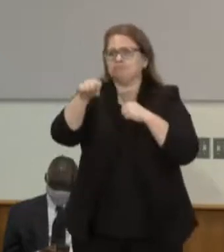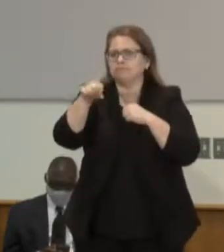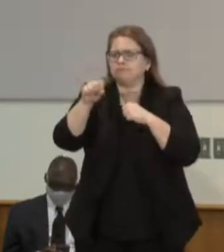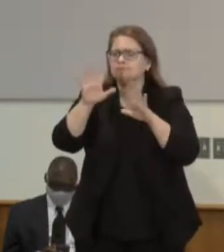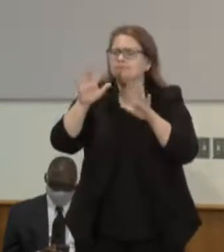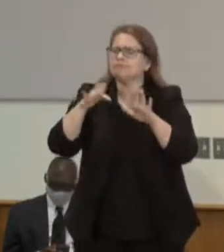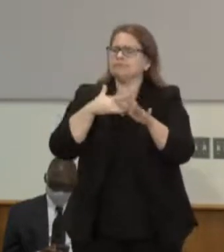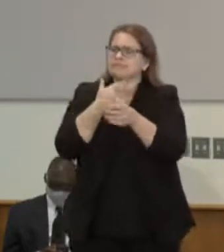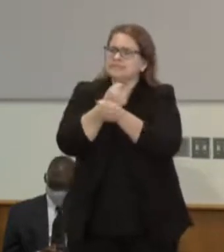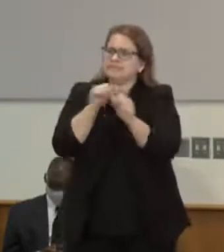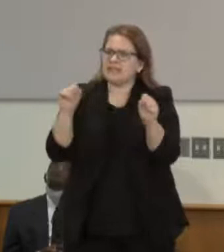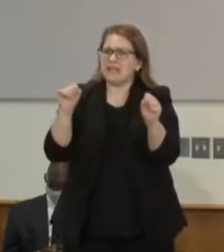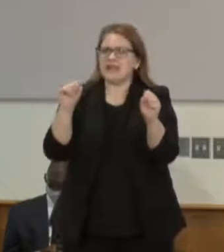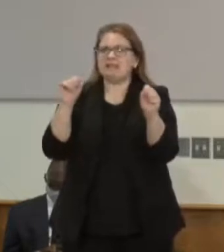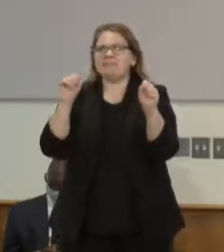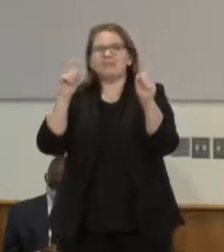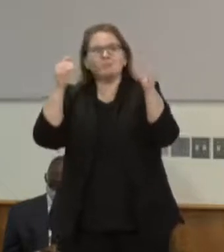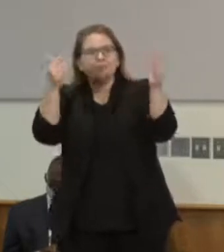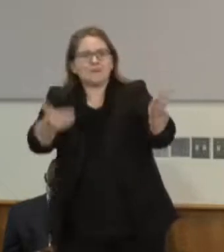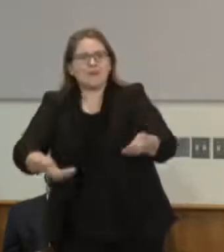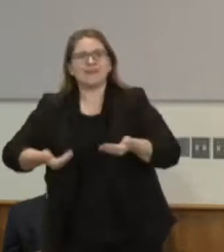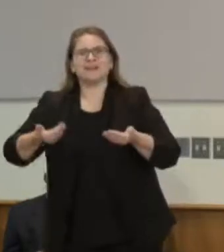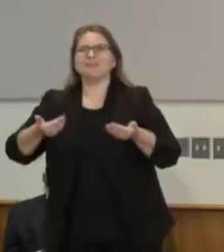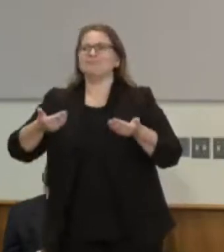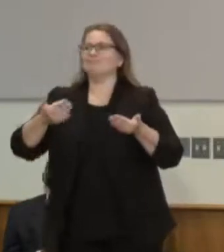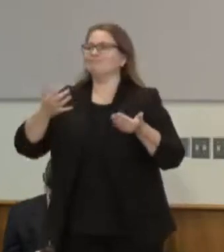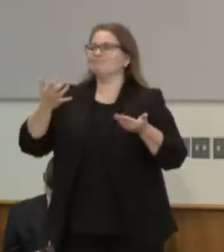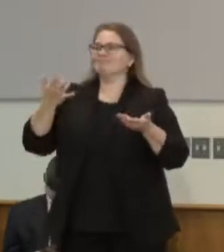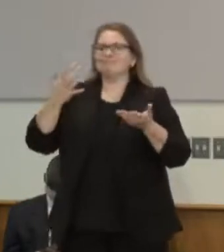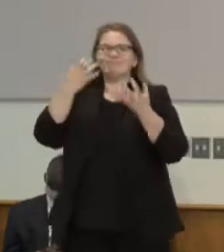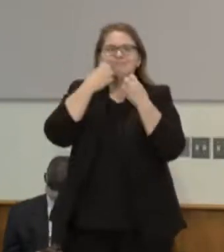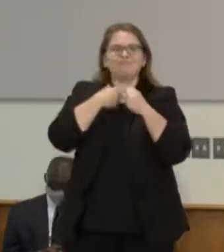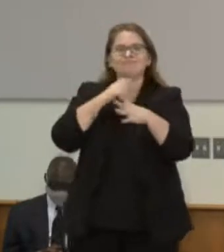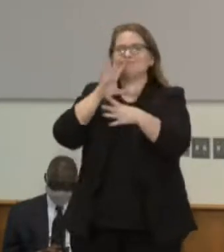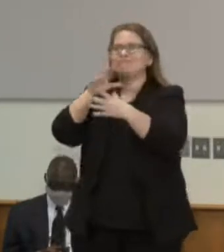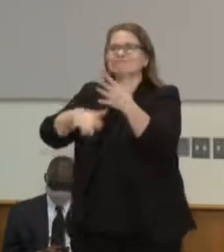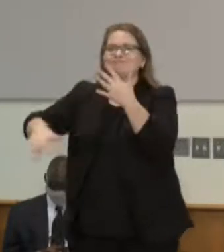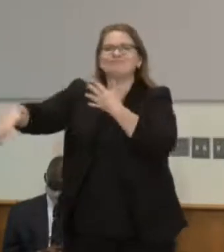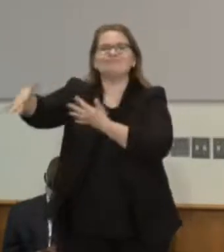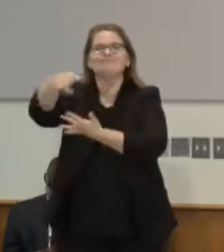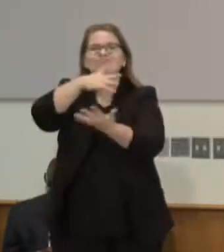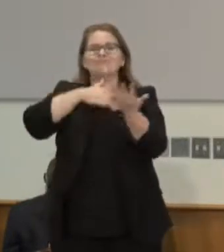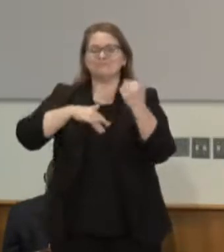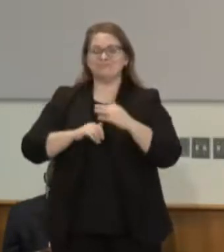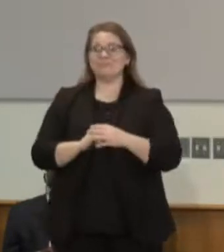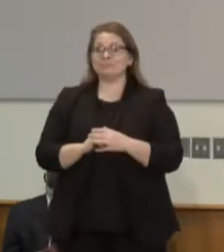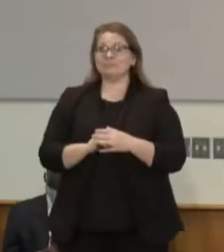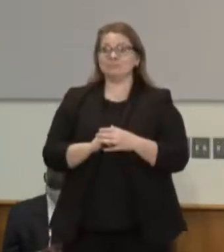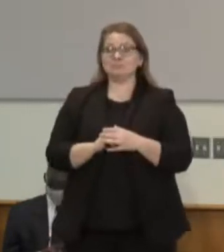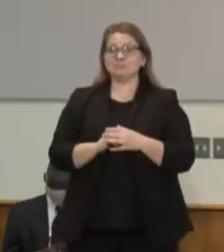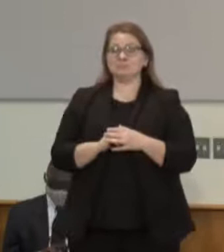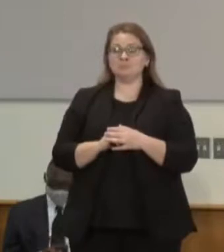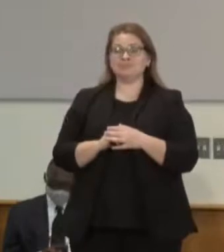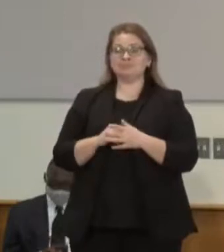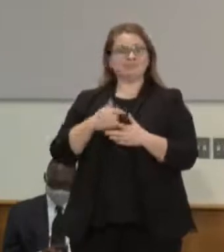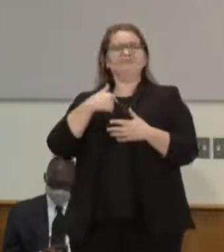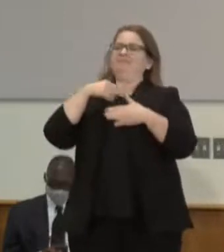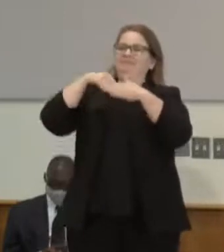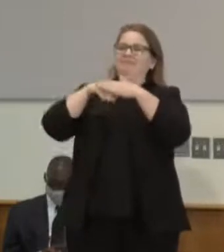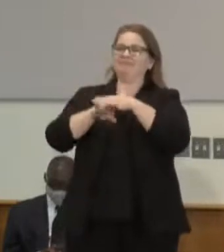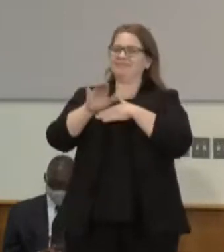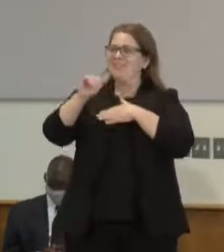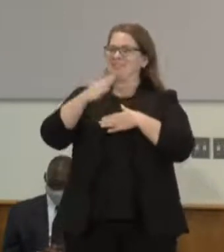and welcomed and valued when they step into and on the grounds of their house